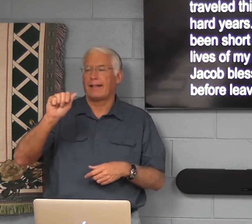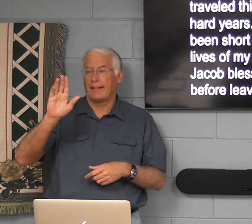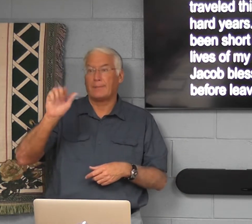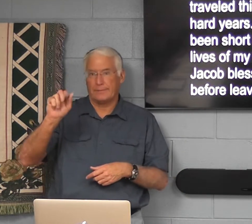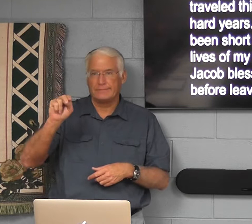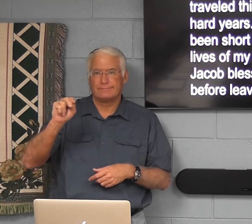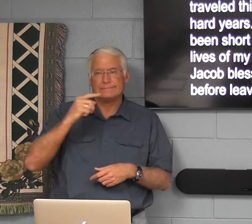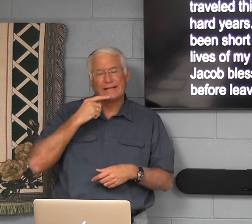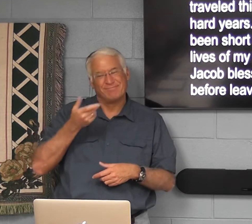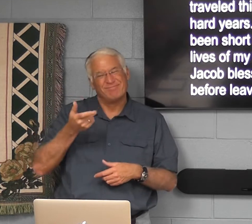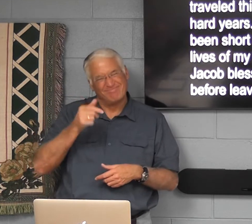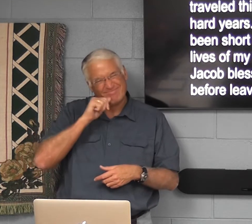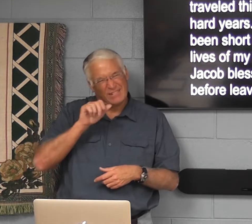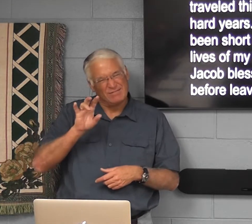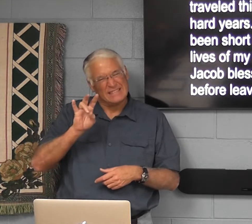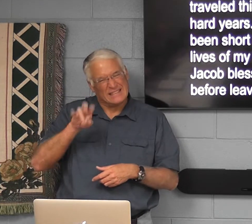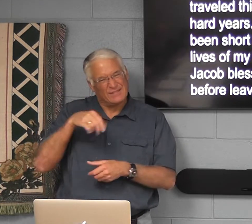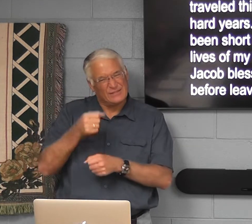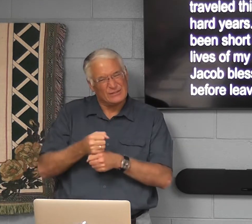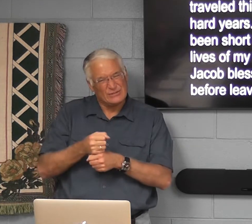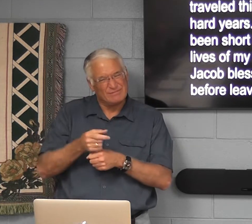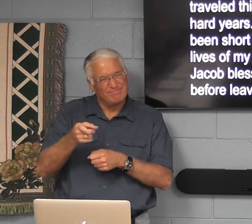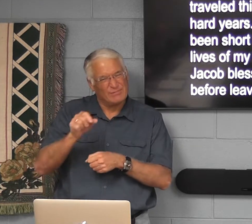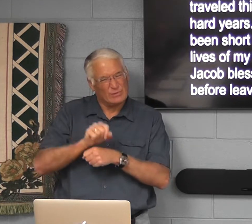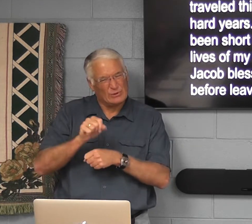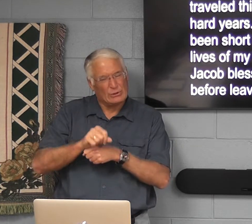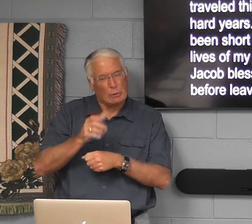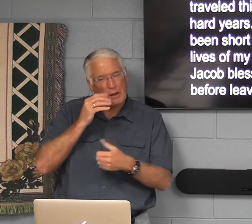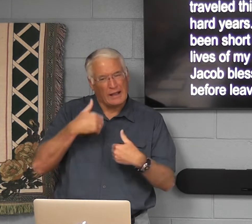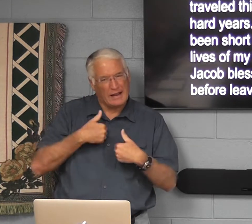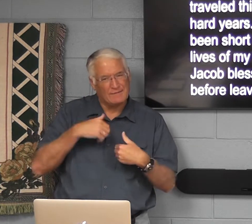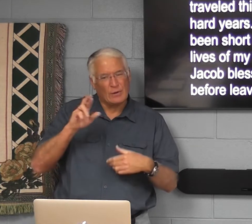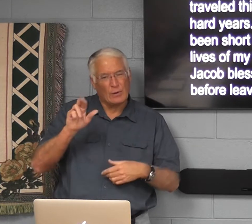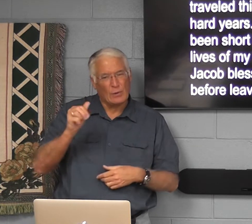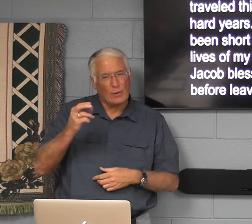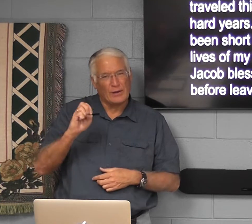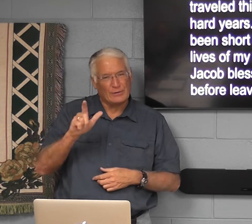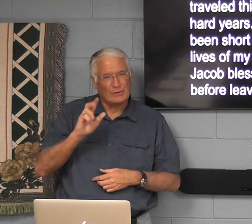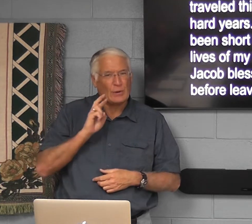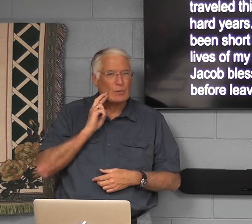And then Laban said, um, seven more years you work, you can have Rachel.